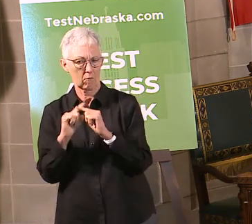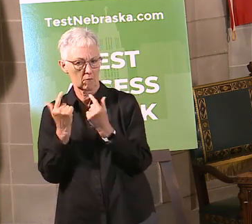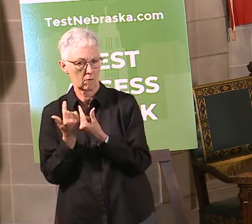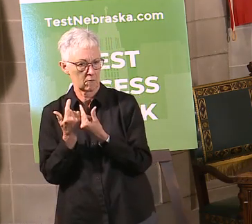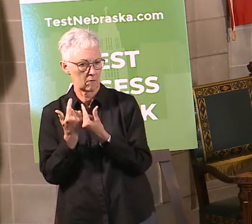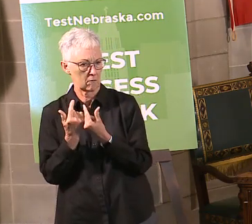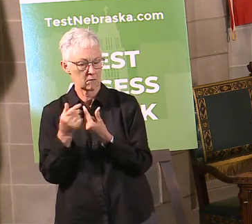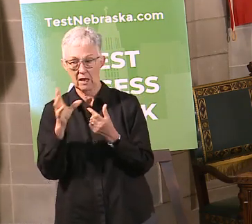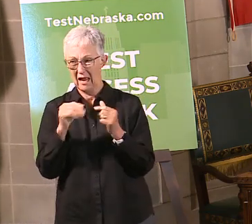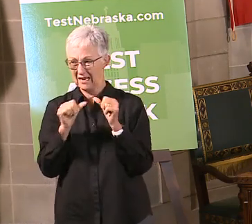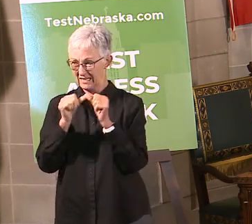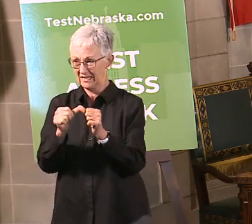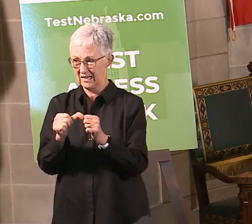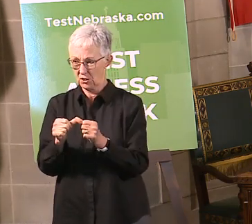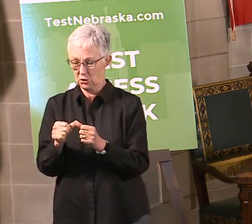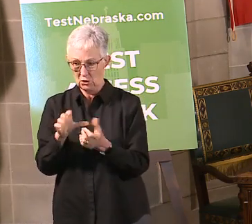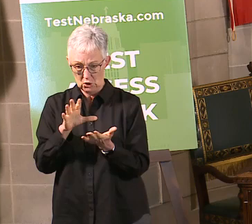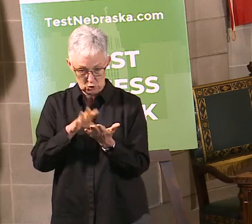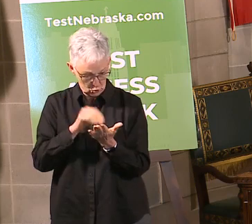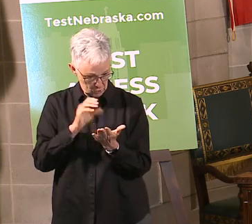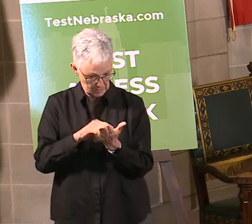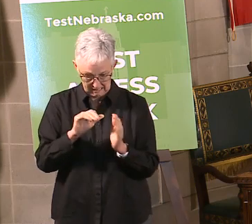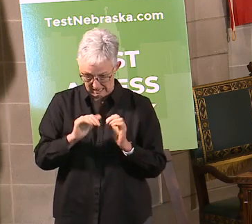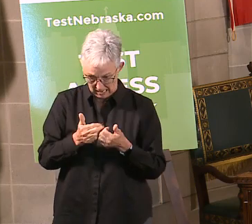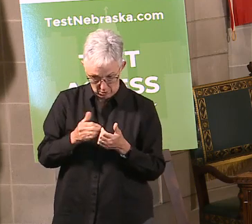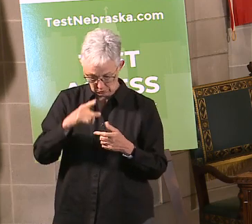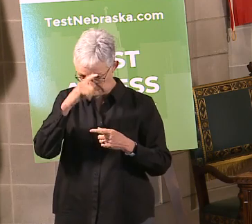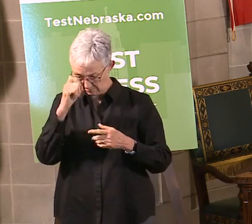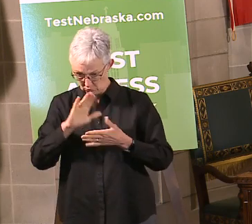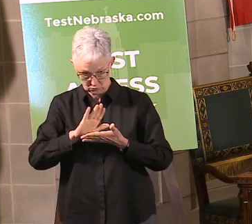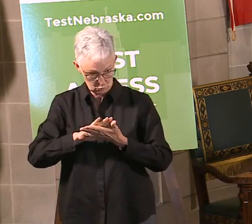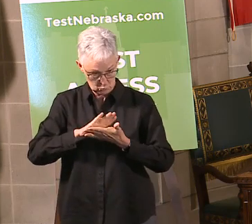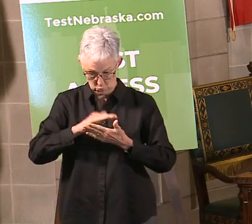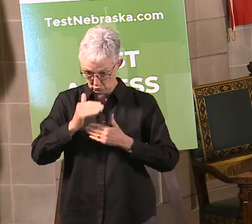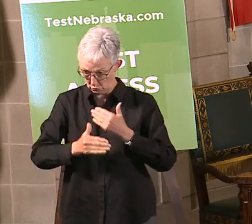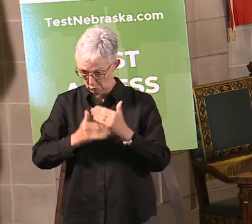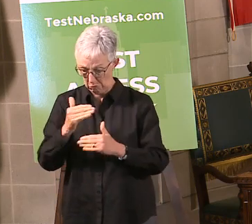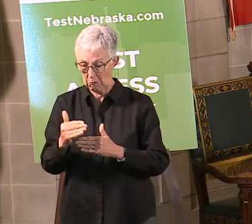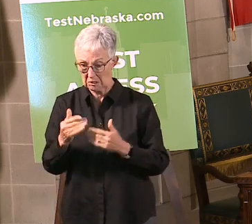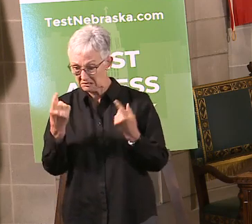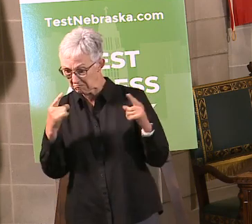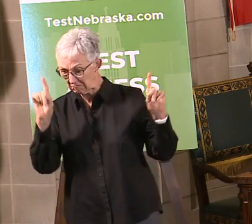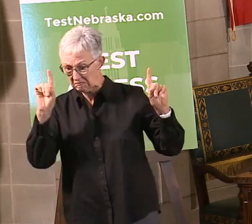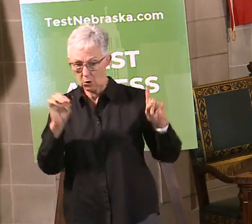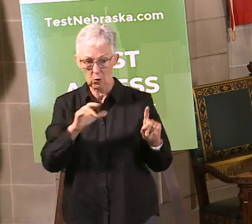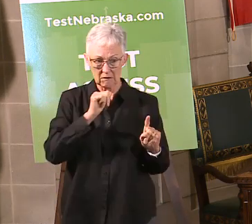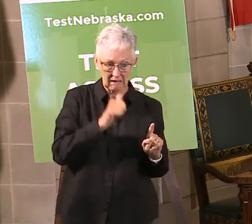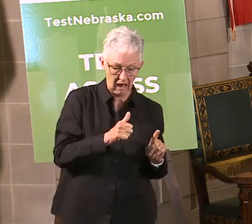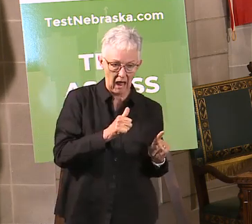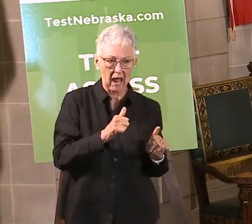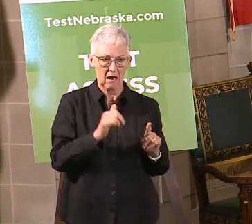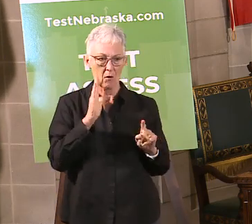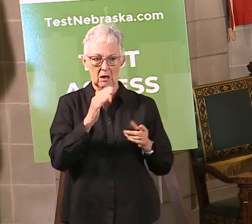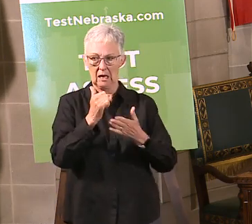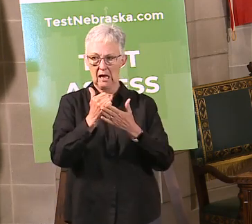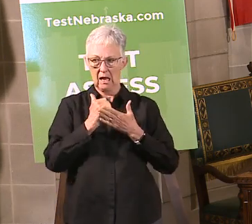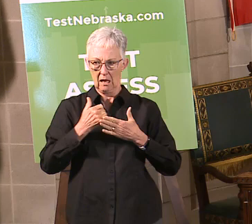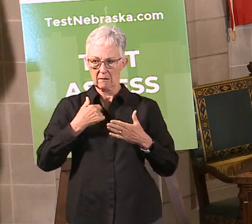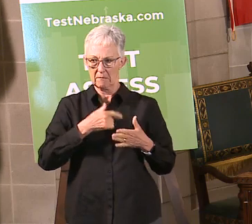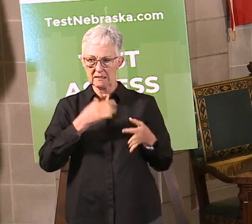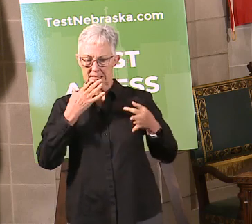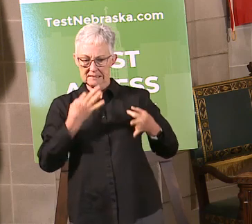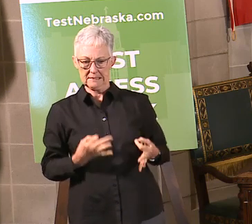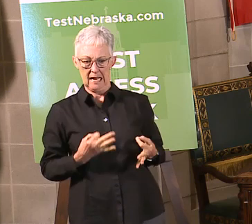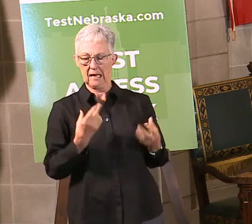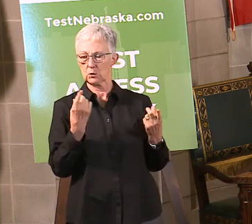dialogue as we go, learning about that ultimately will help us to reenter into the fall semester and think about what school may look